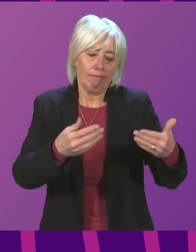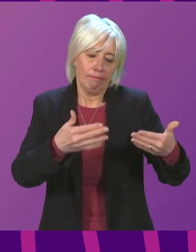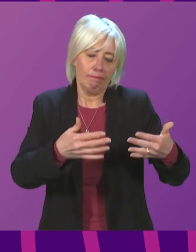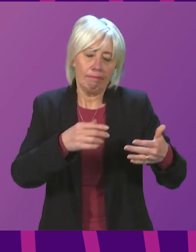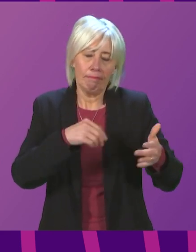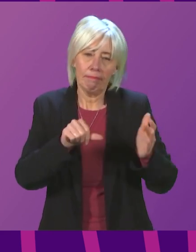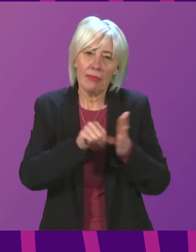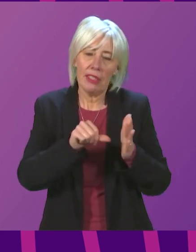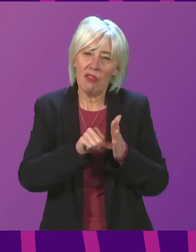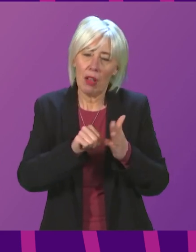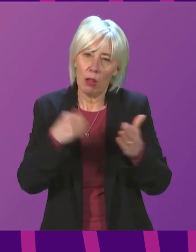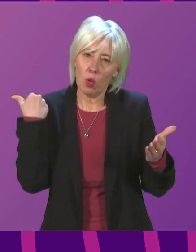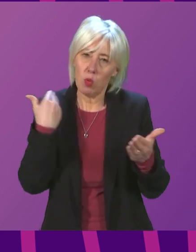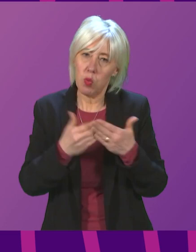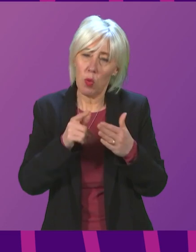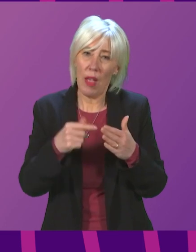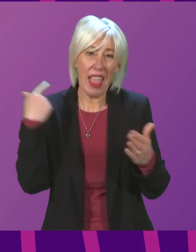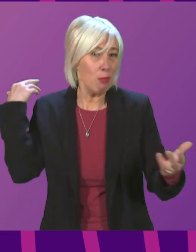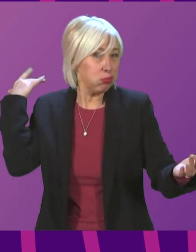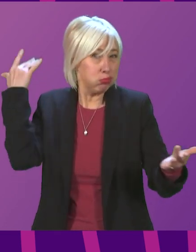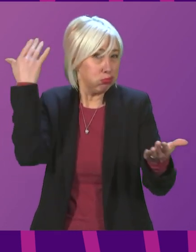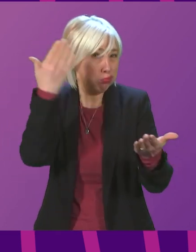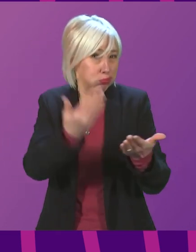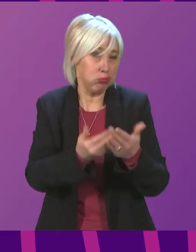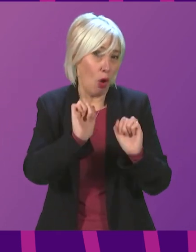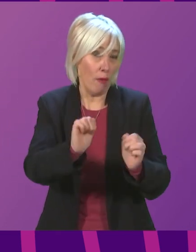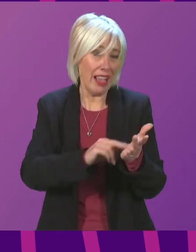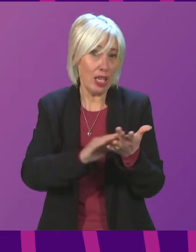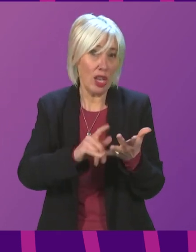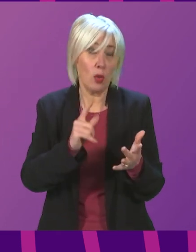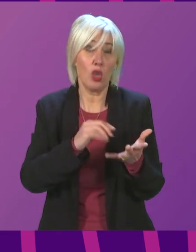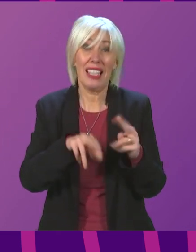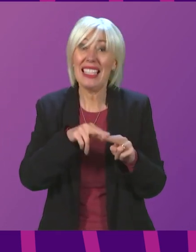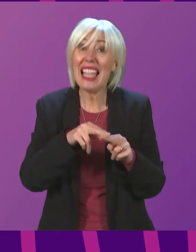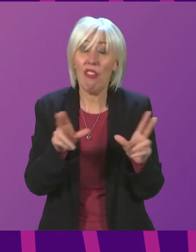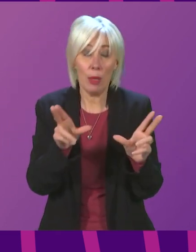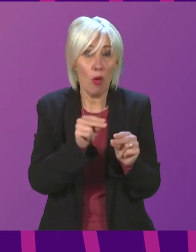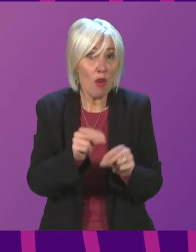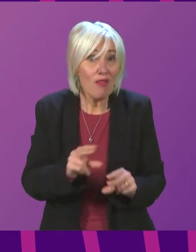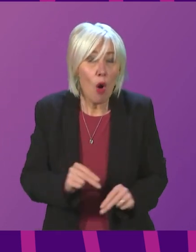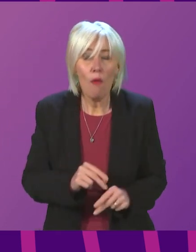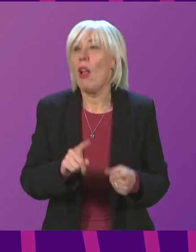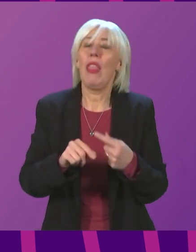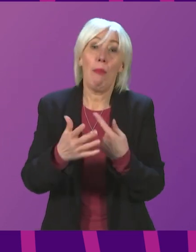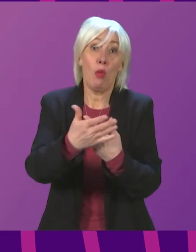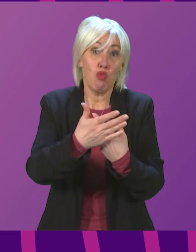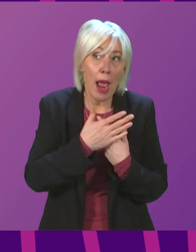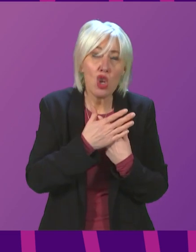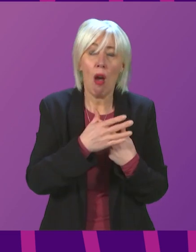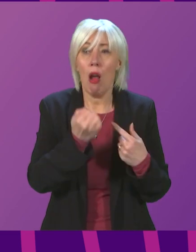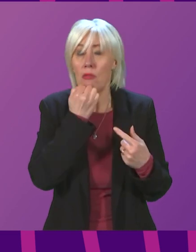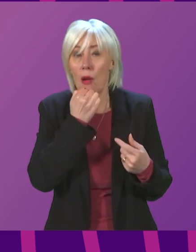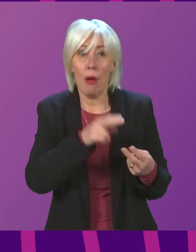most difficult period in the history of the National Health Service over the past couple of weeks, when staff absences have compounded the other pressures. I would hope we see